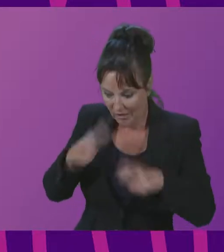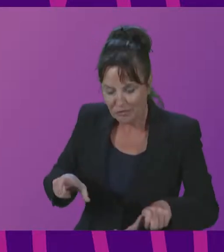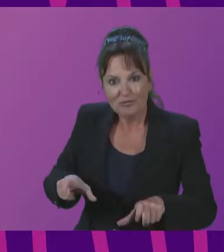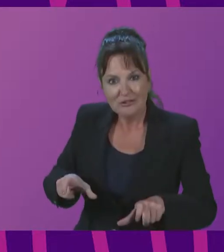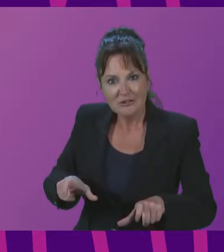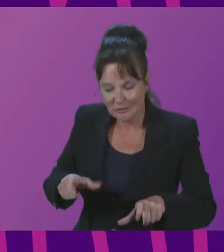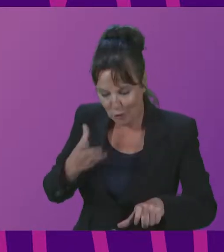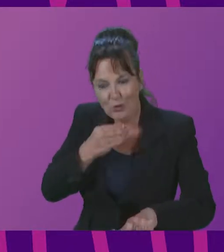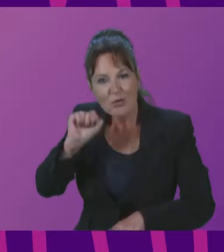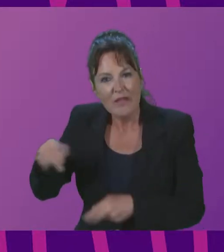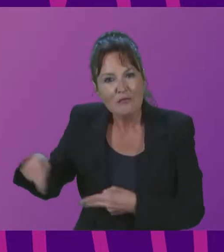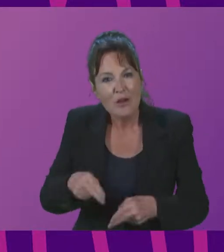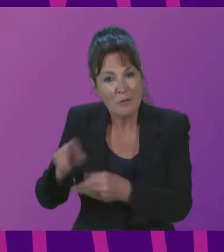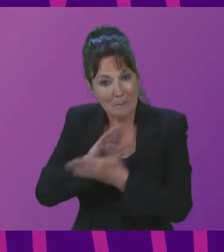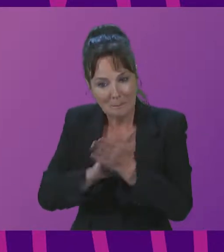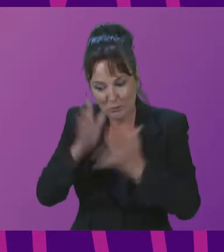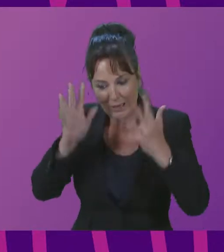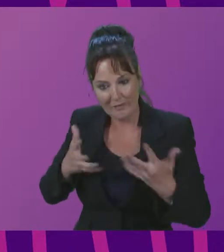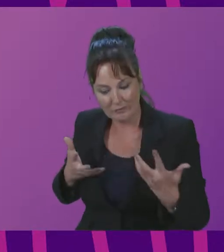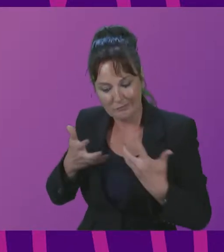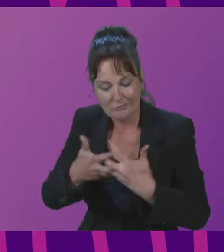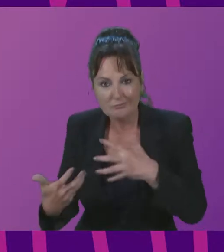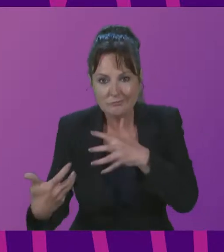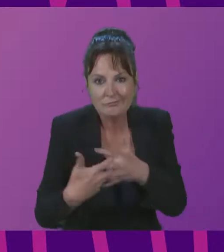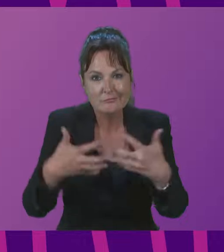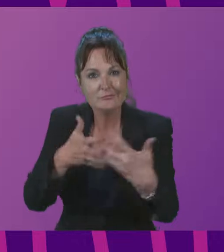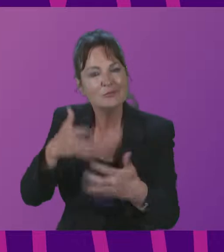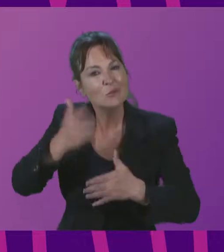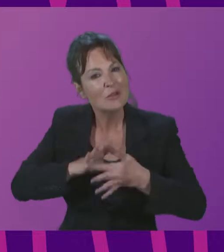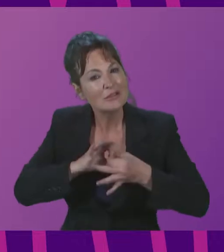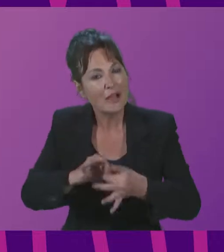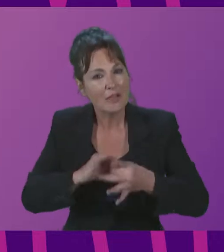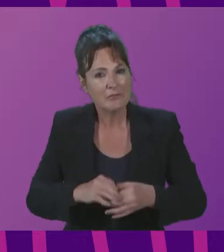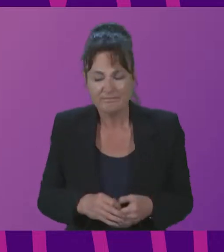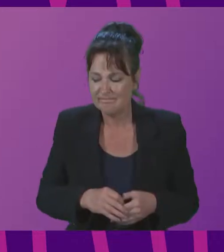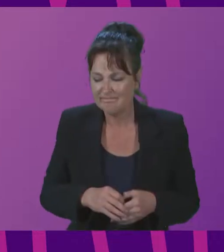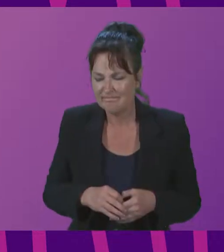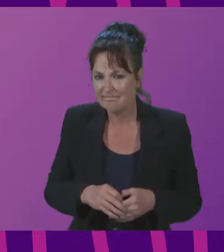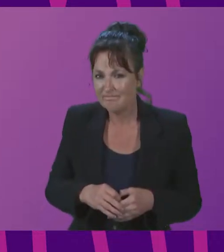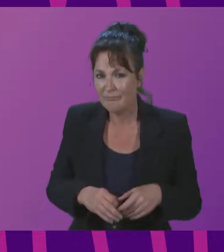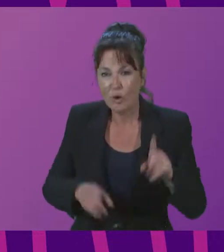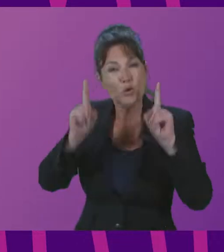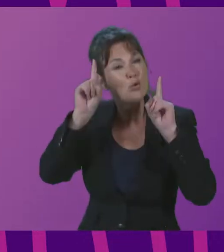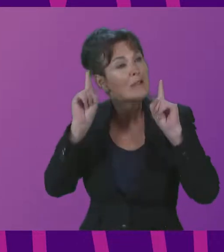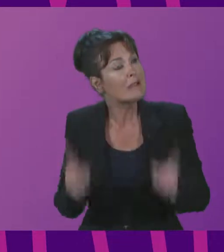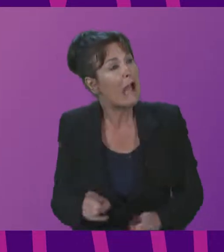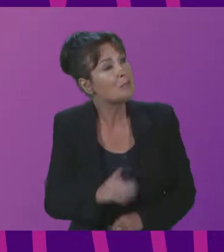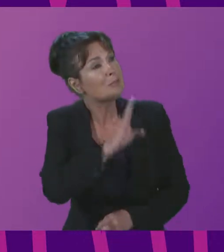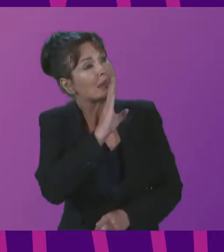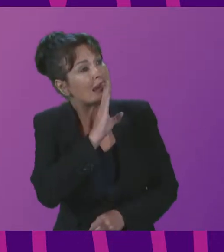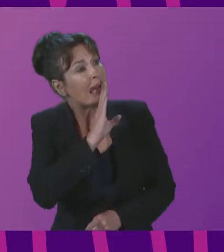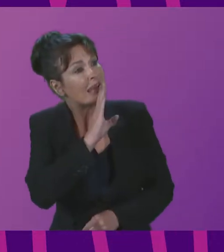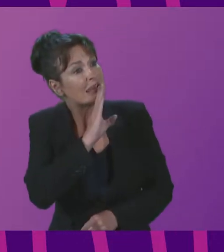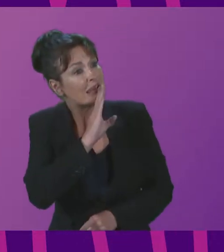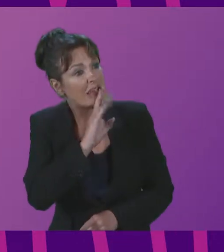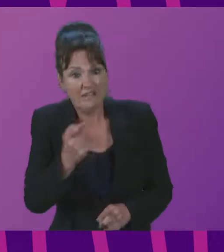and synergy works for sustainability. You can't have grief for the loss of something you have never known. And this concept